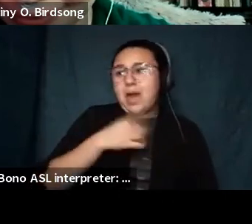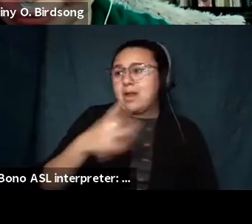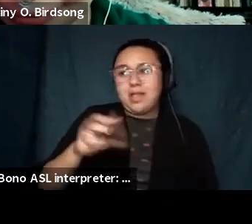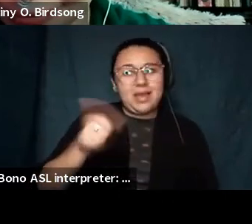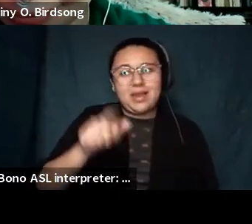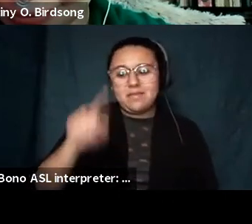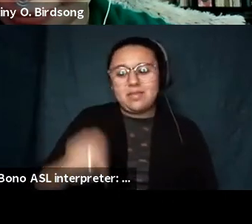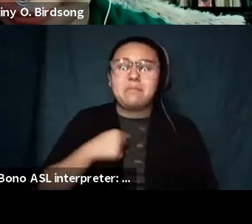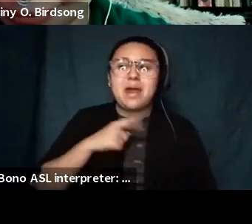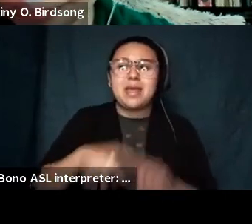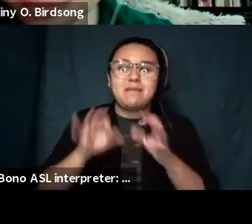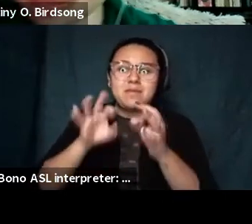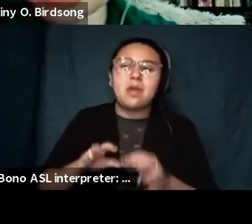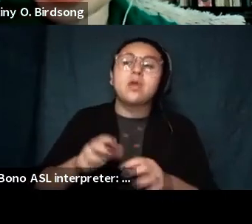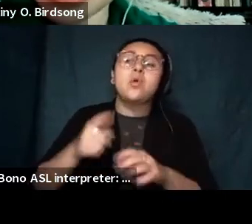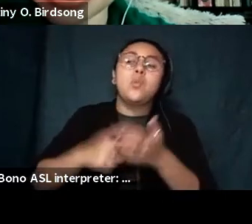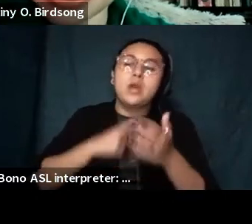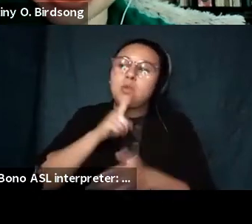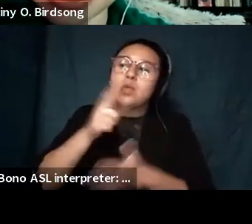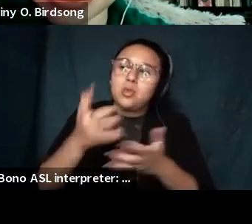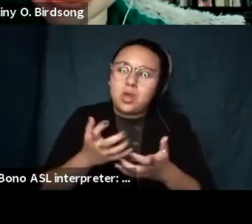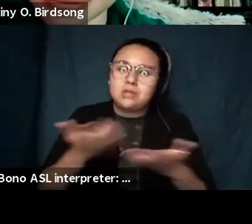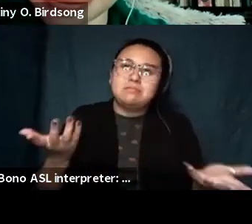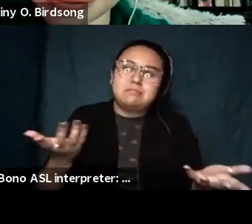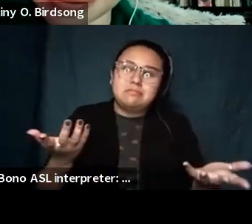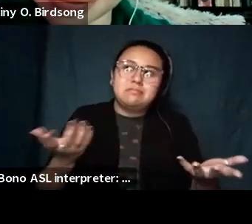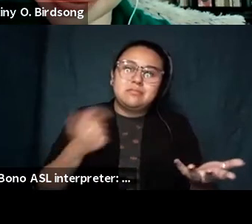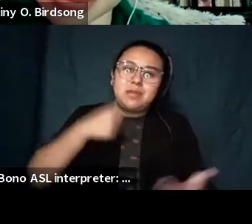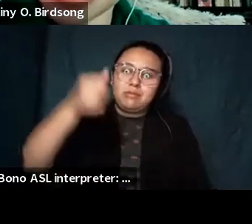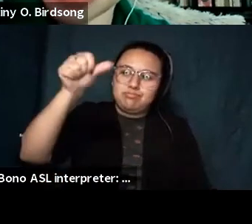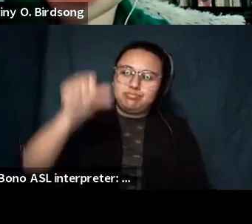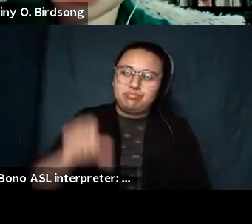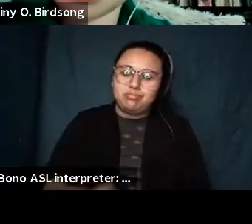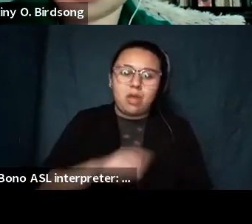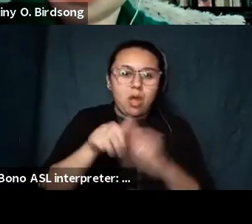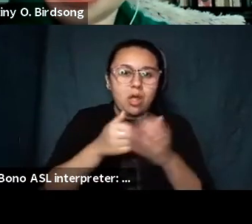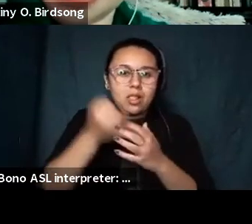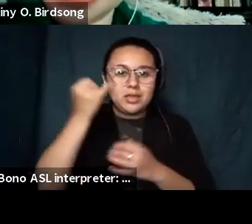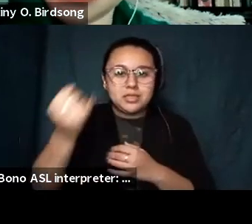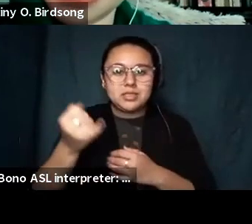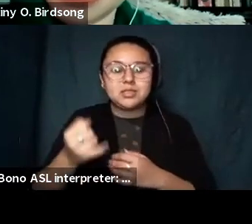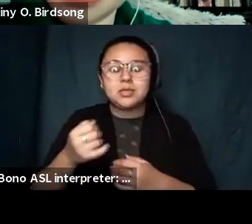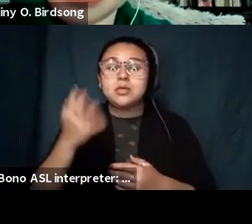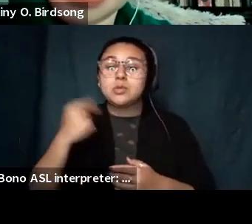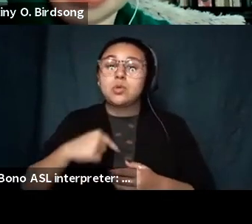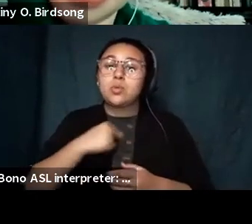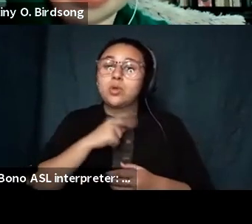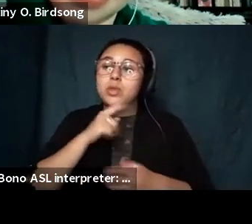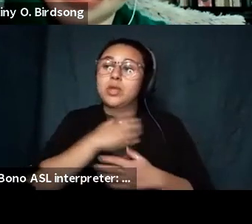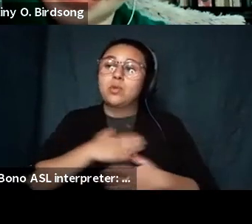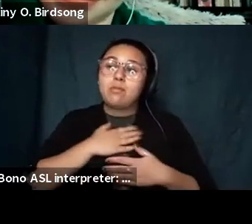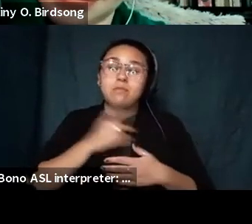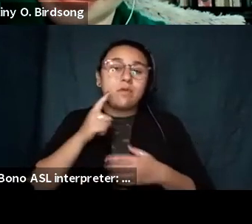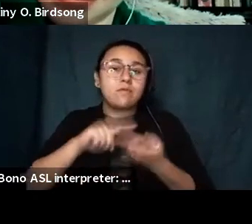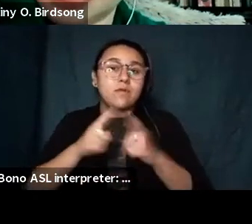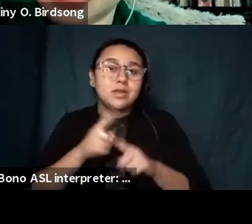useful to say to you about what i want um and this is how we feel really grateful for our friends as molly said in the poetry community